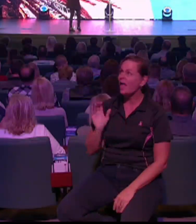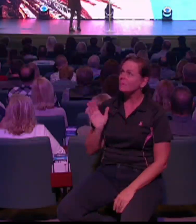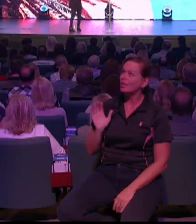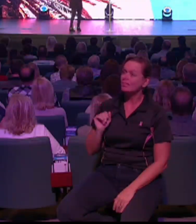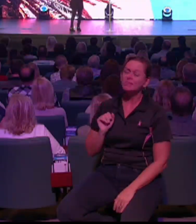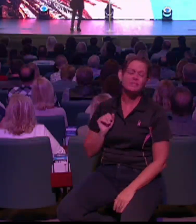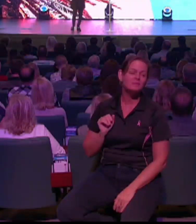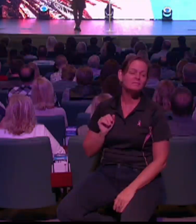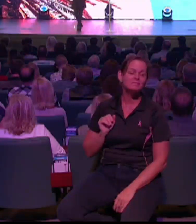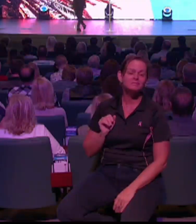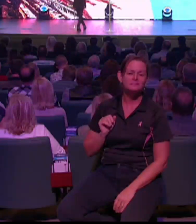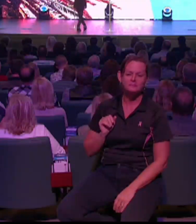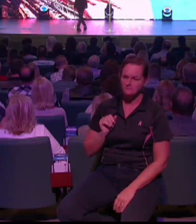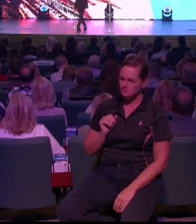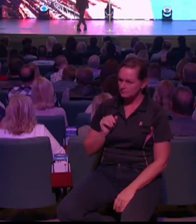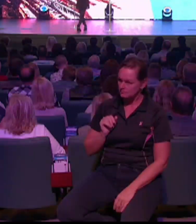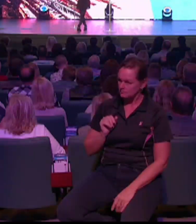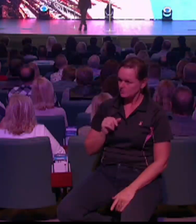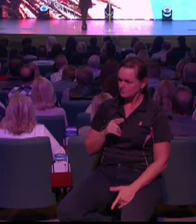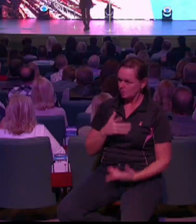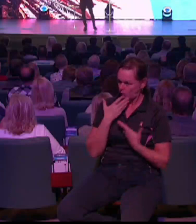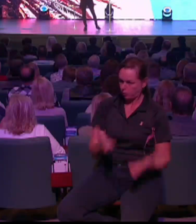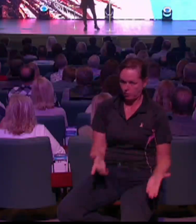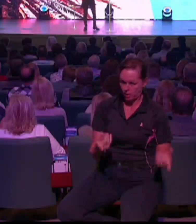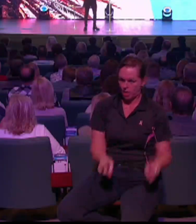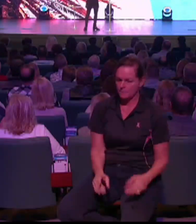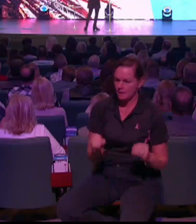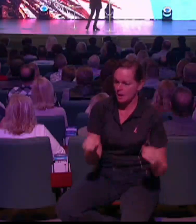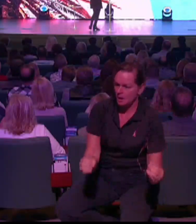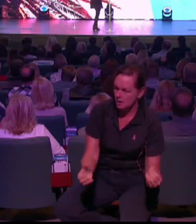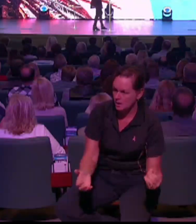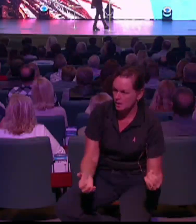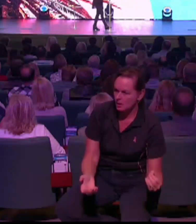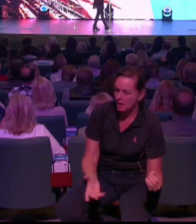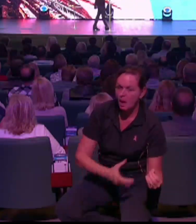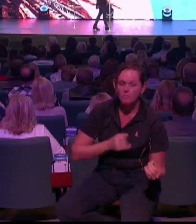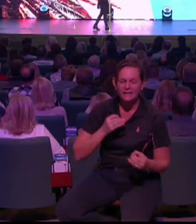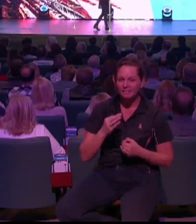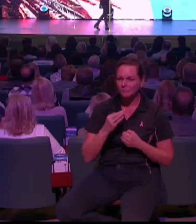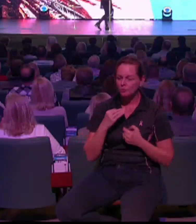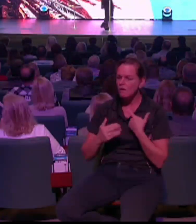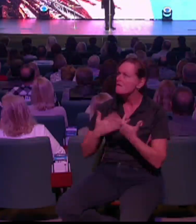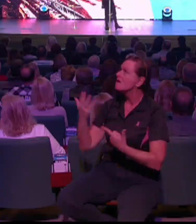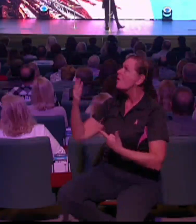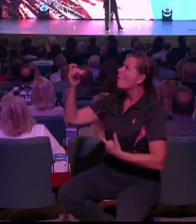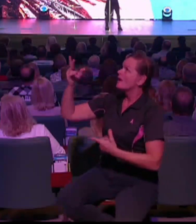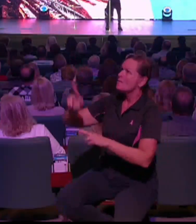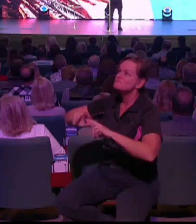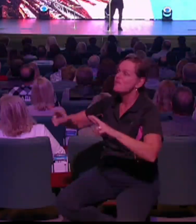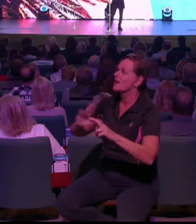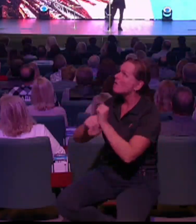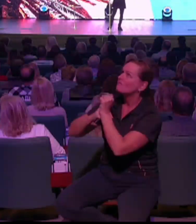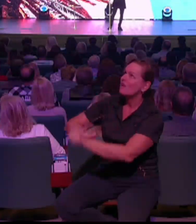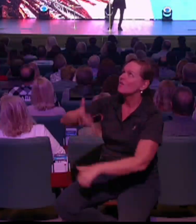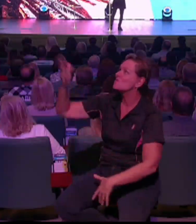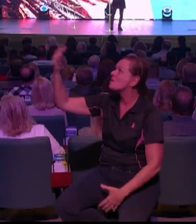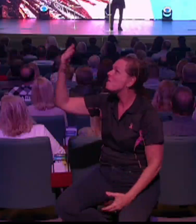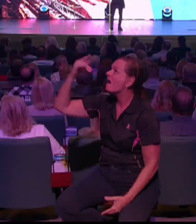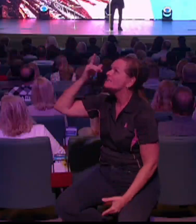urgent time period, so we need to be people who are standing between life and death and crying out for mercy. We need to be people